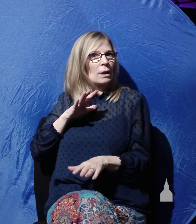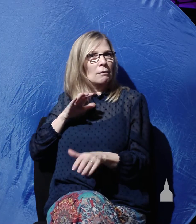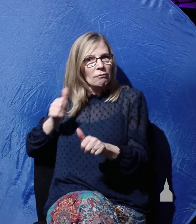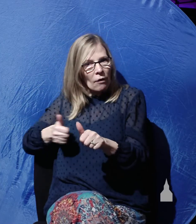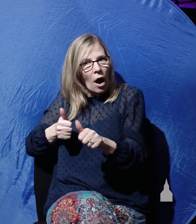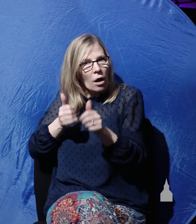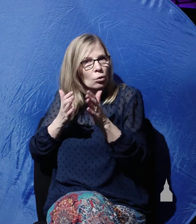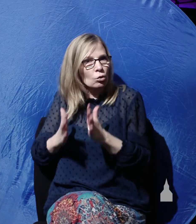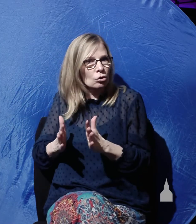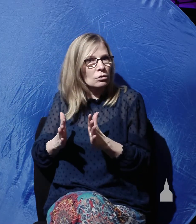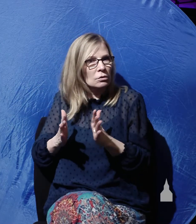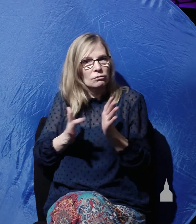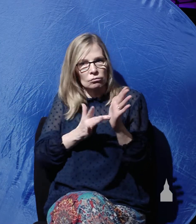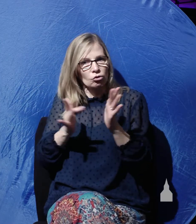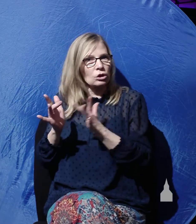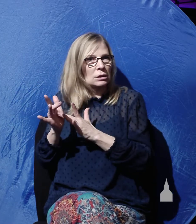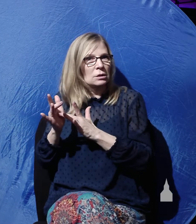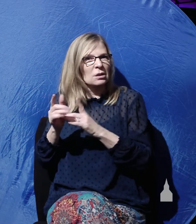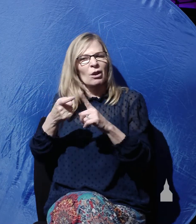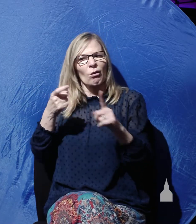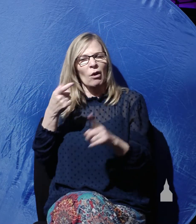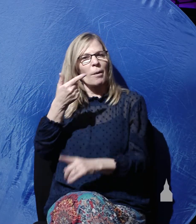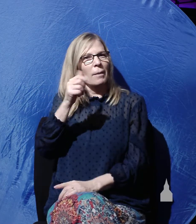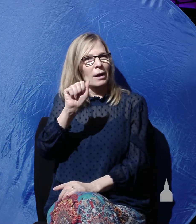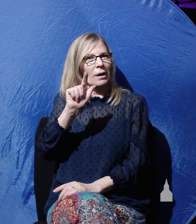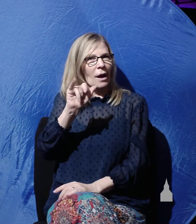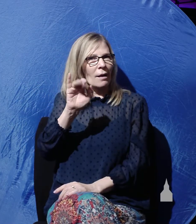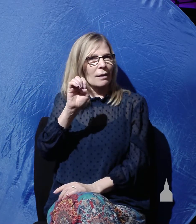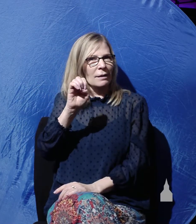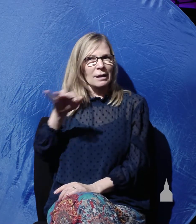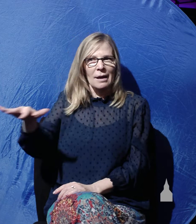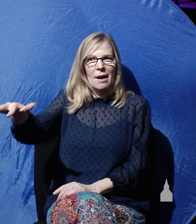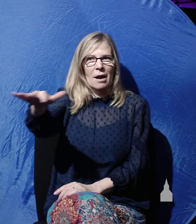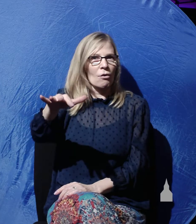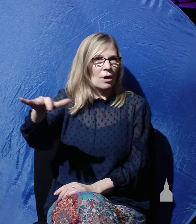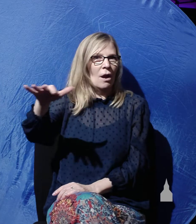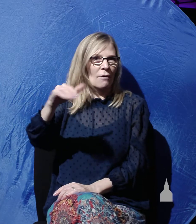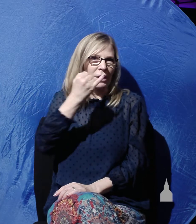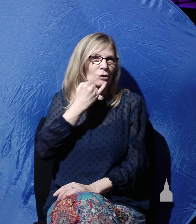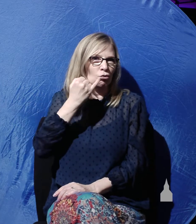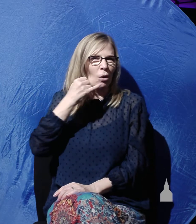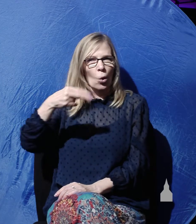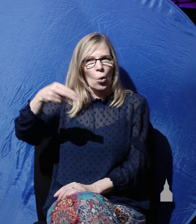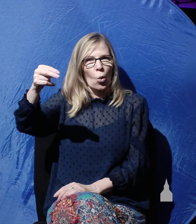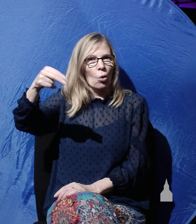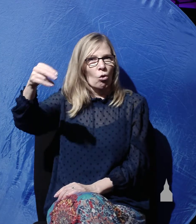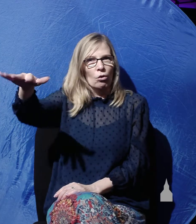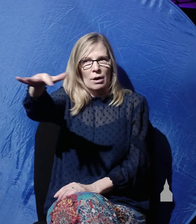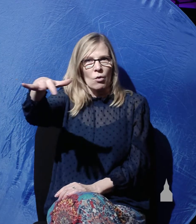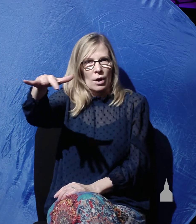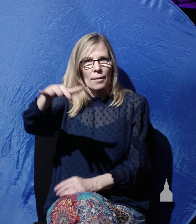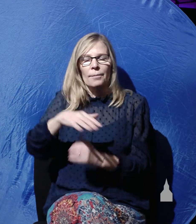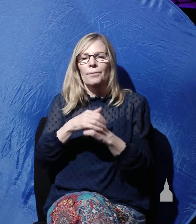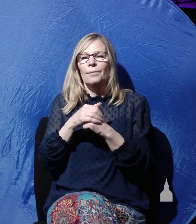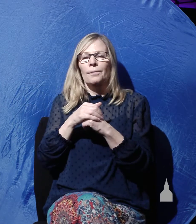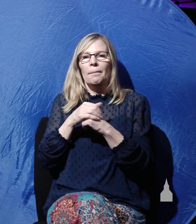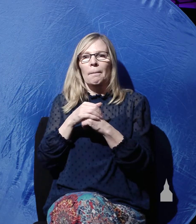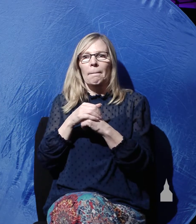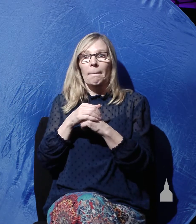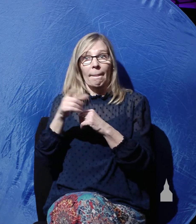of Christ from the Galilee area in Israel, which is the northern region, and they had followed